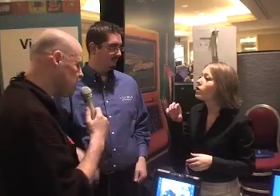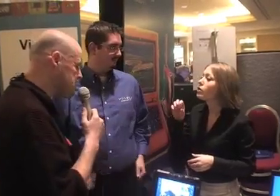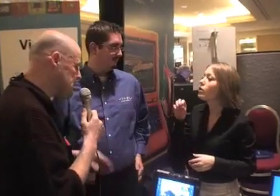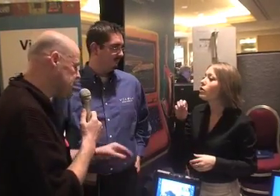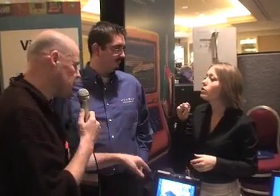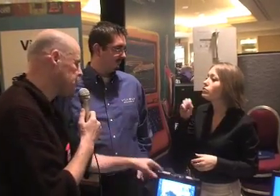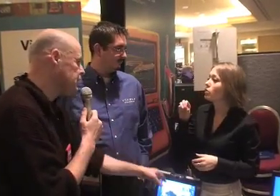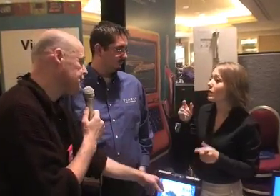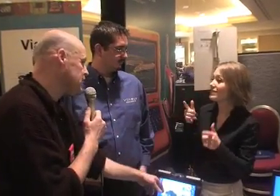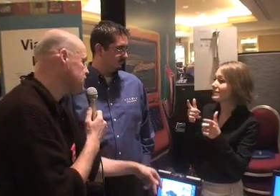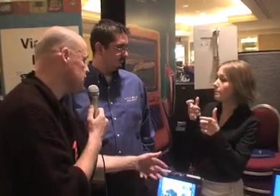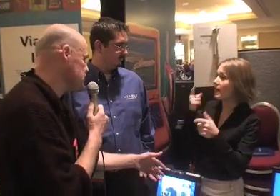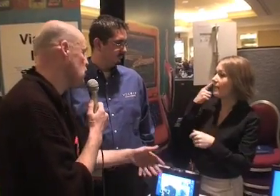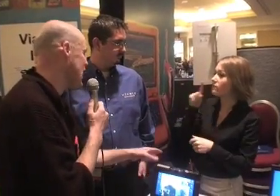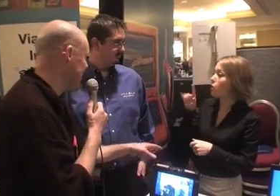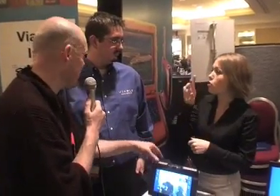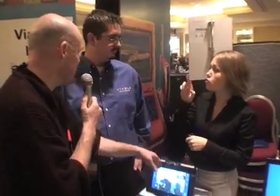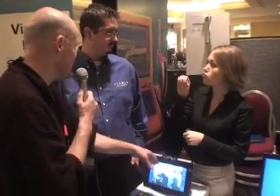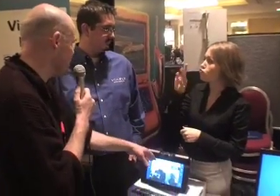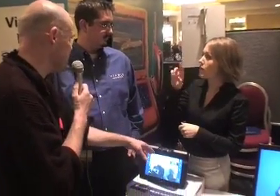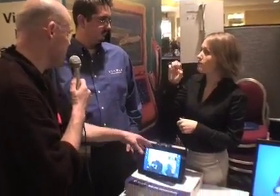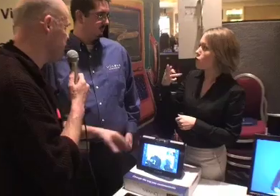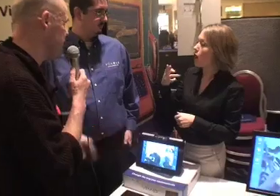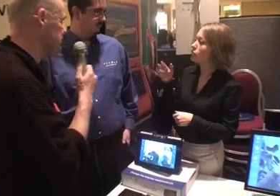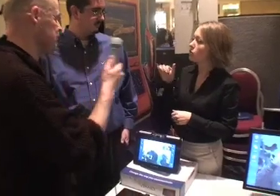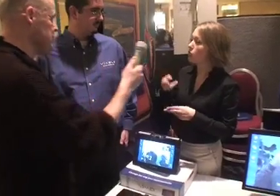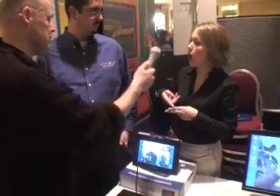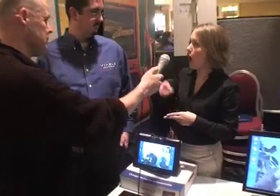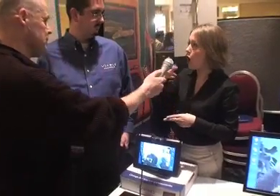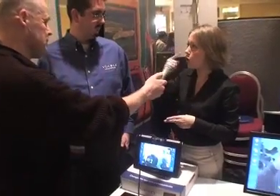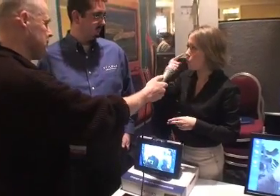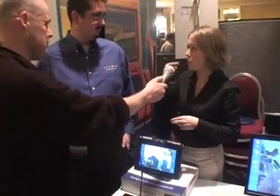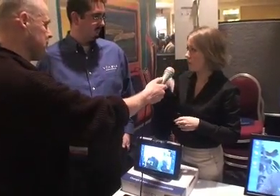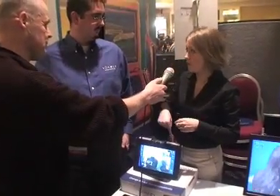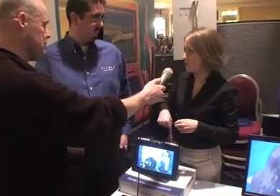And the speed of refresh is also higher on this thing?